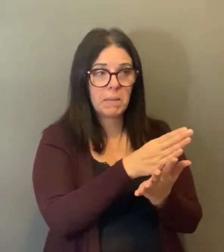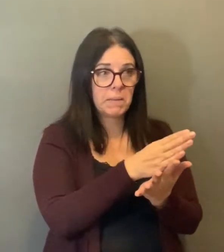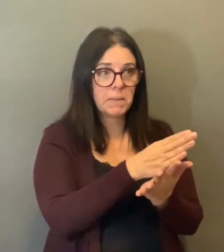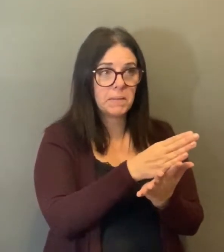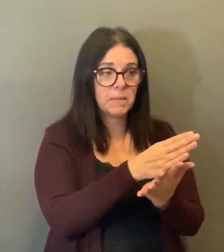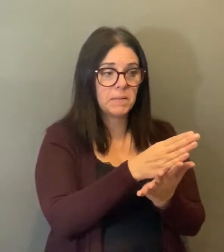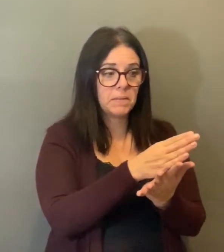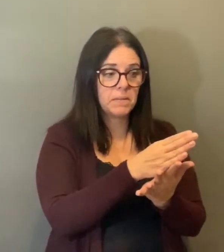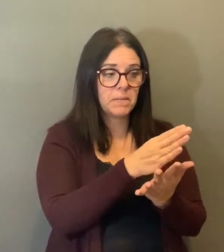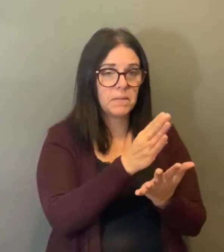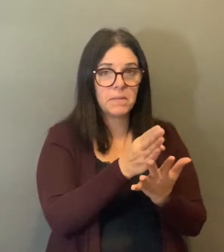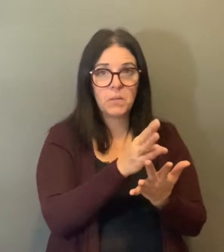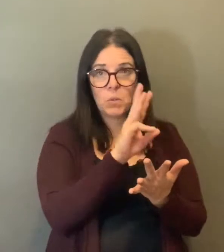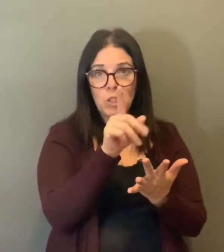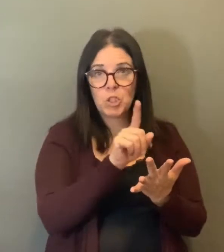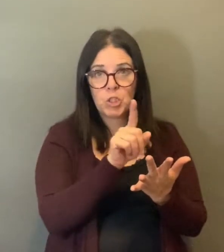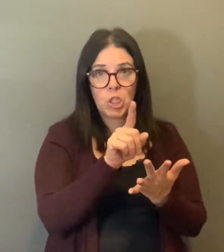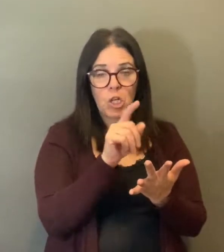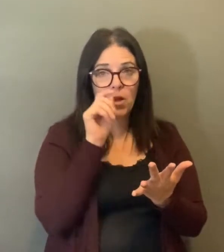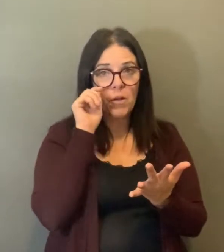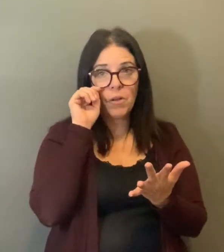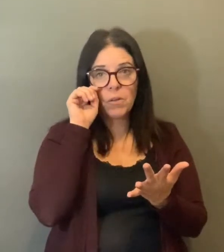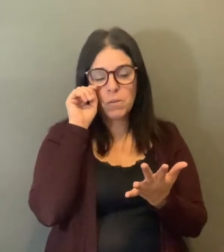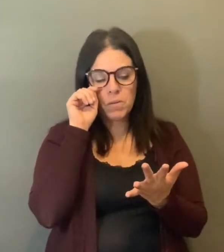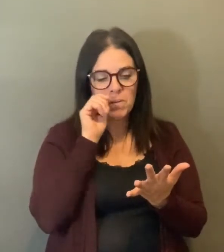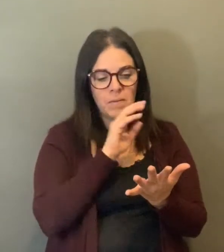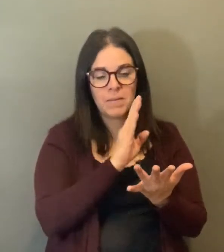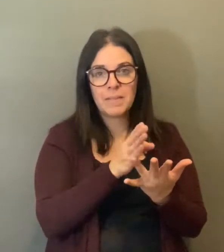Any follow-up questions from CTV?